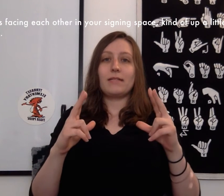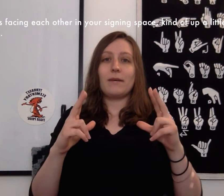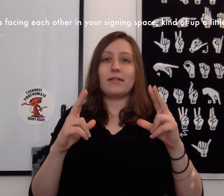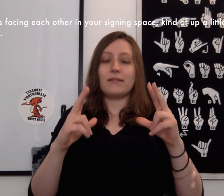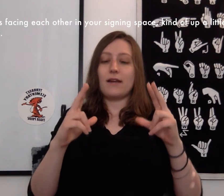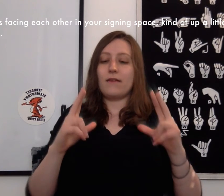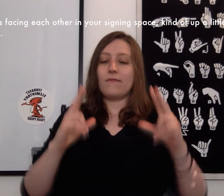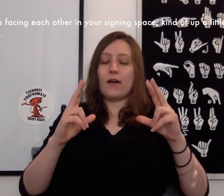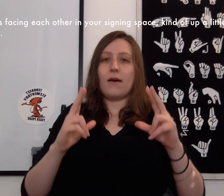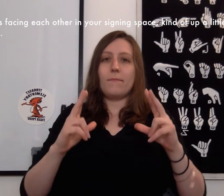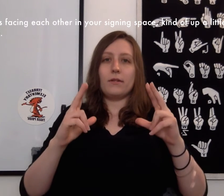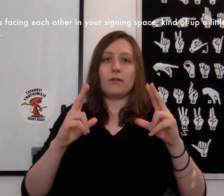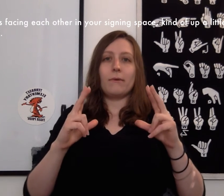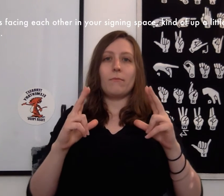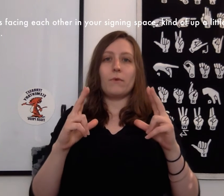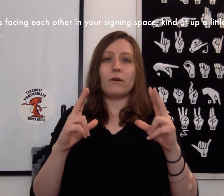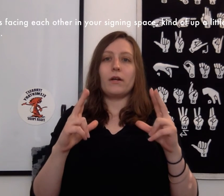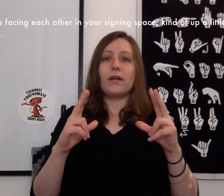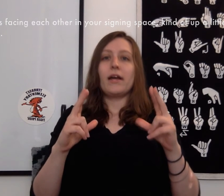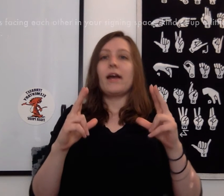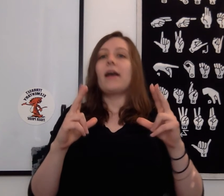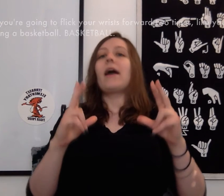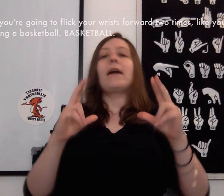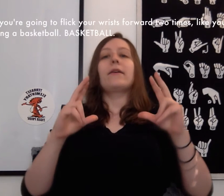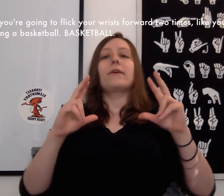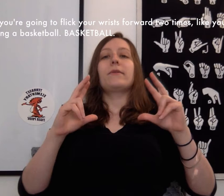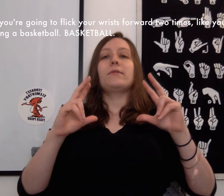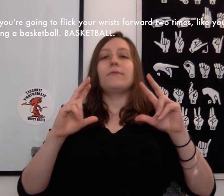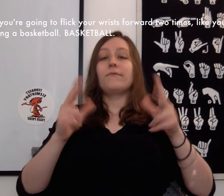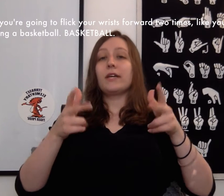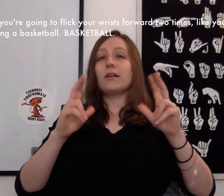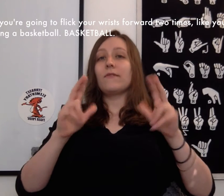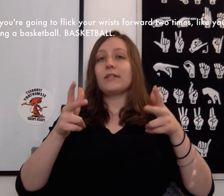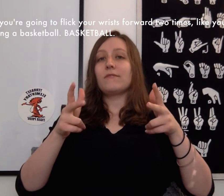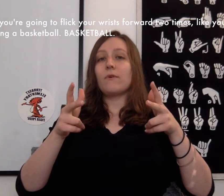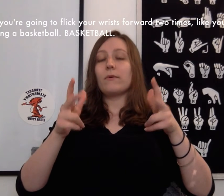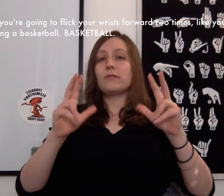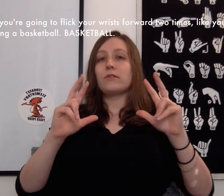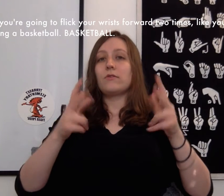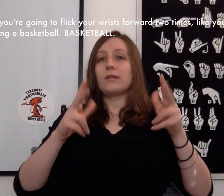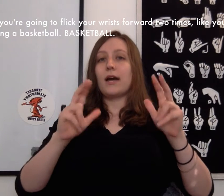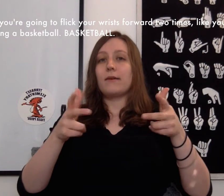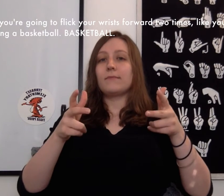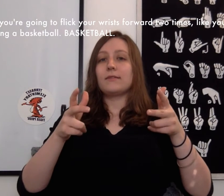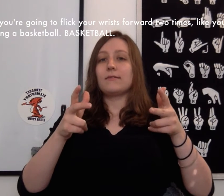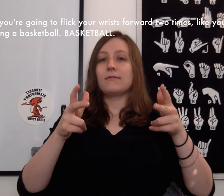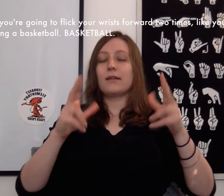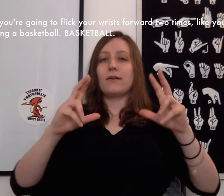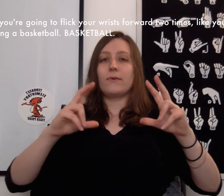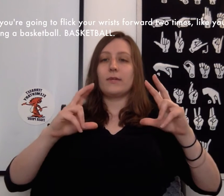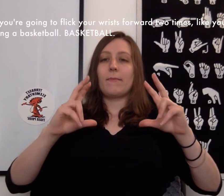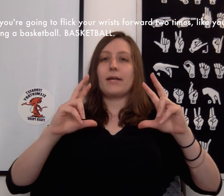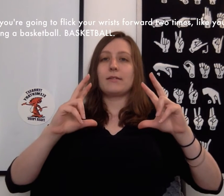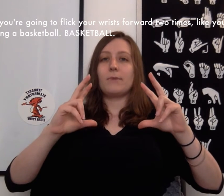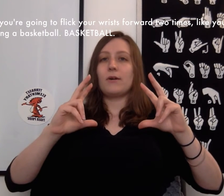space kind of up a little bit more, and you're going to flick your wrists forward two times, like you're holding a basketball.